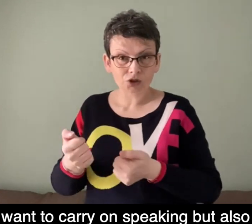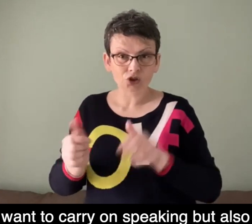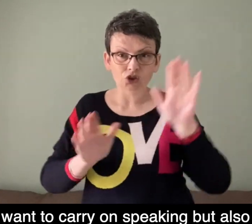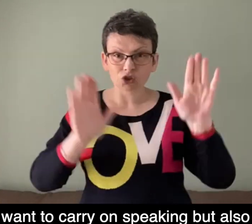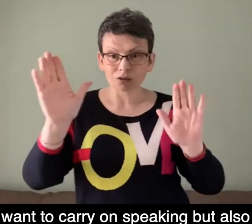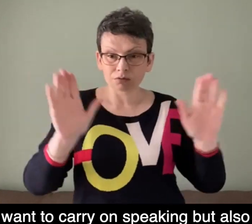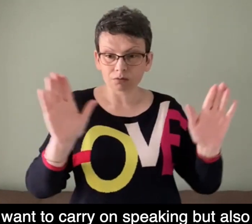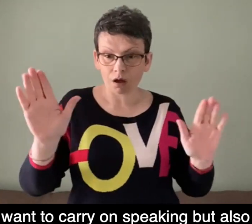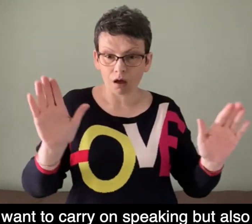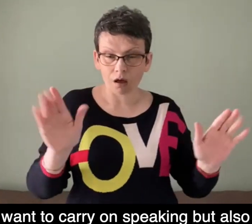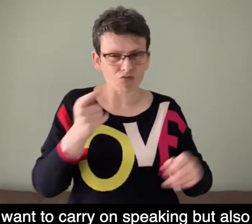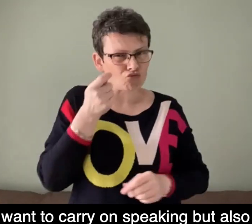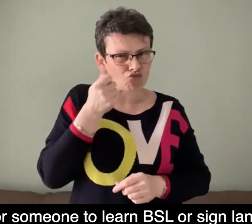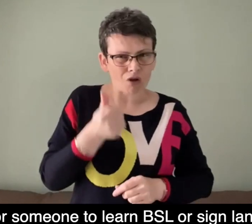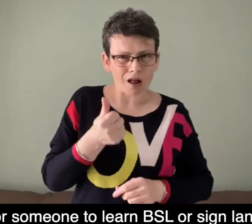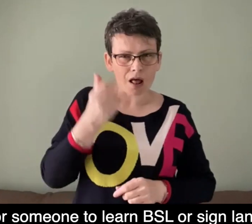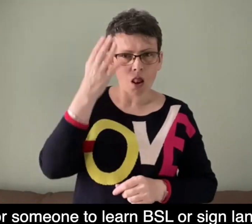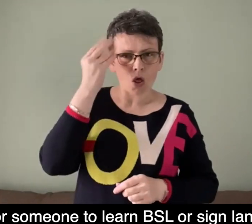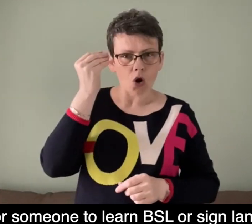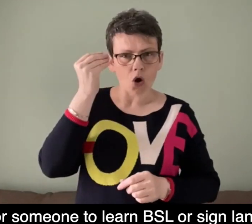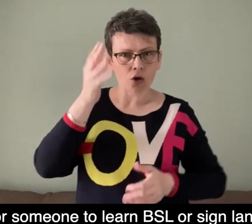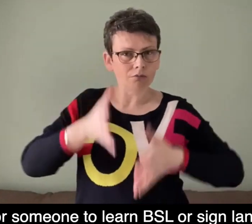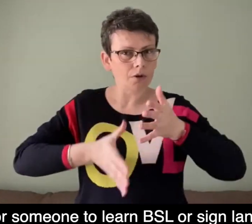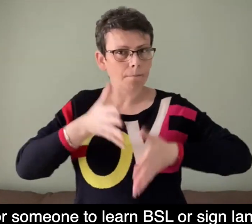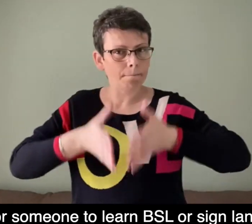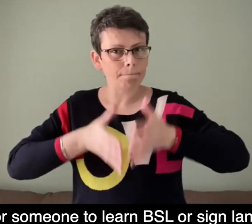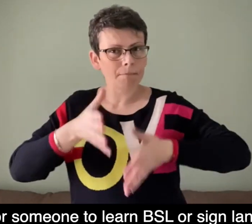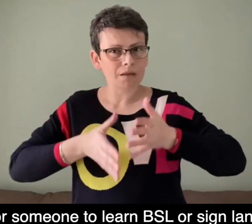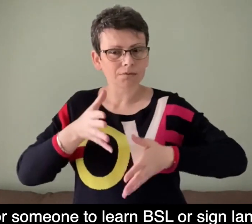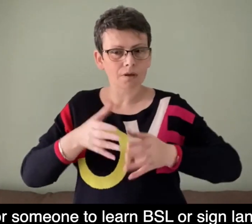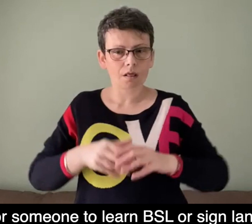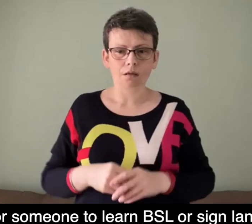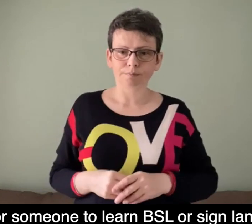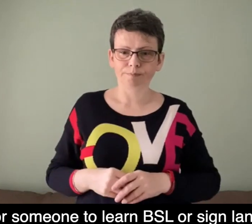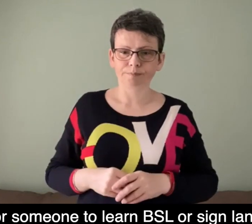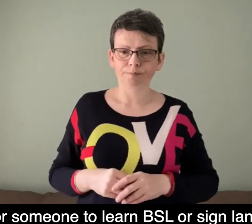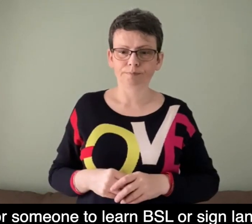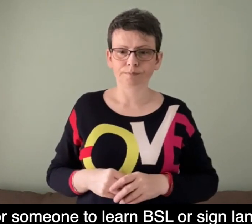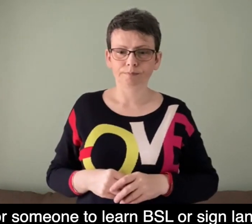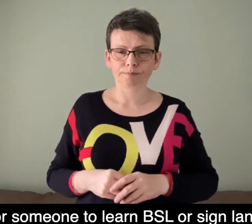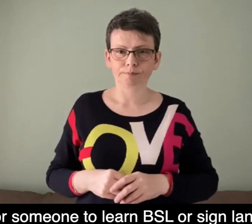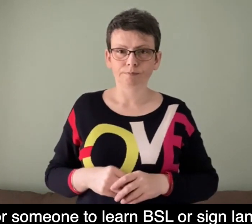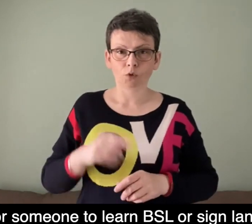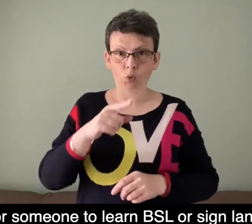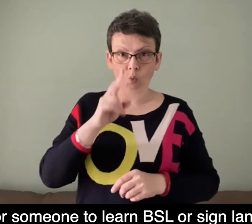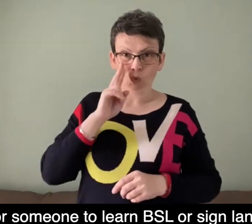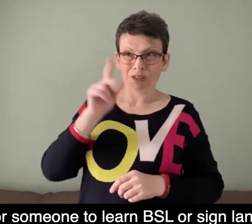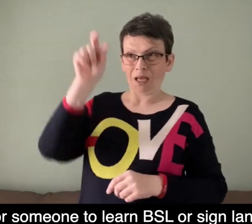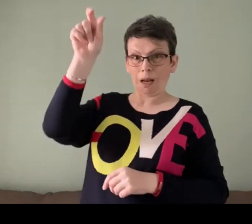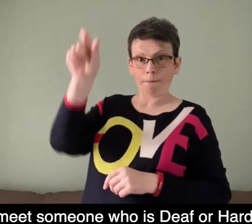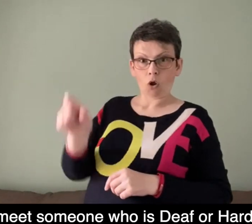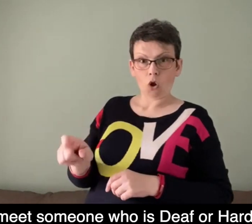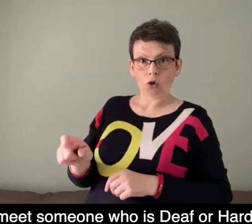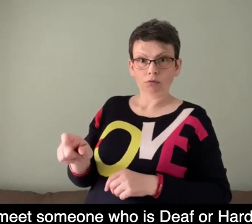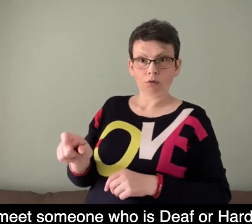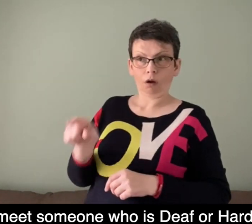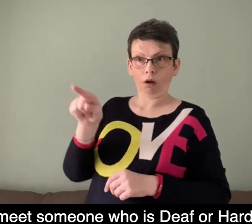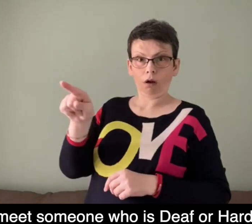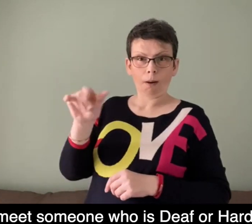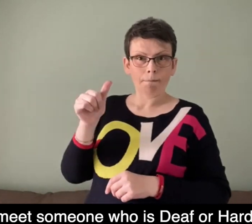It's very rare for someone to learn BSL or sign language long after a hearing loss. If you meet